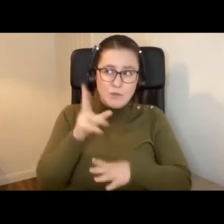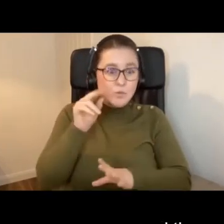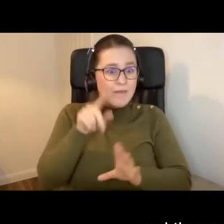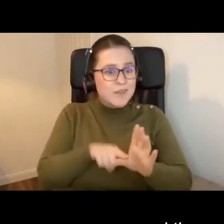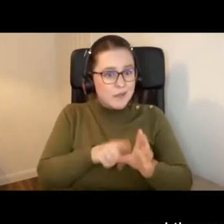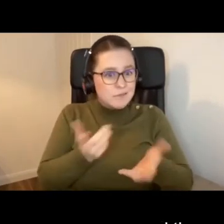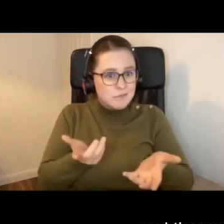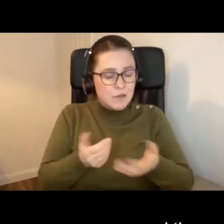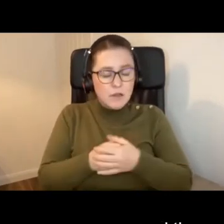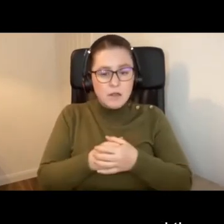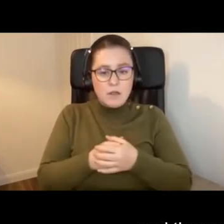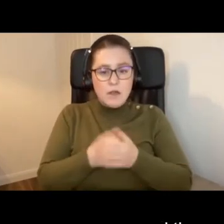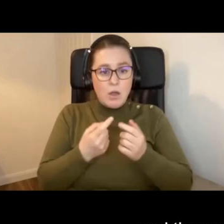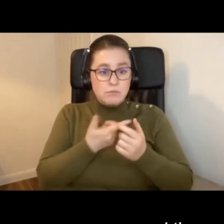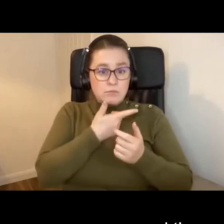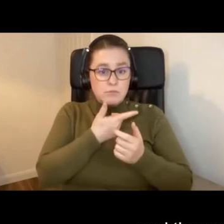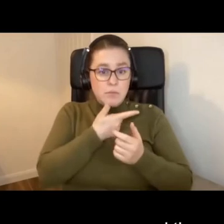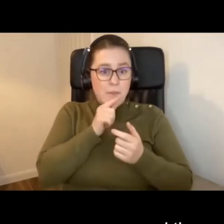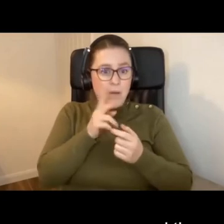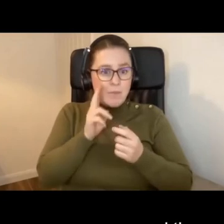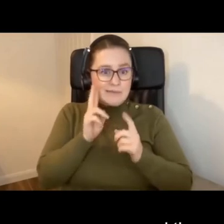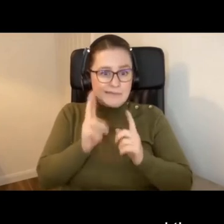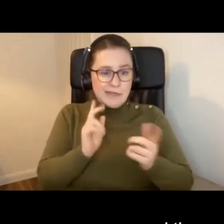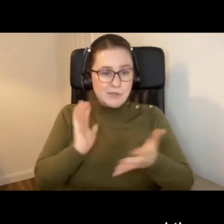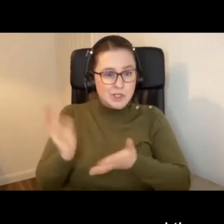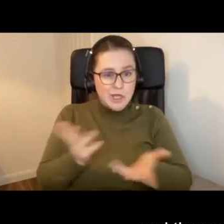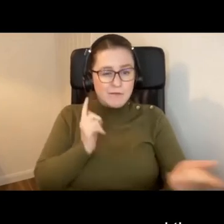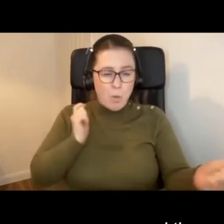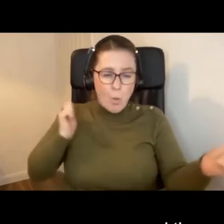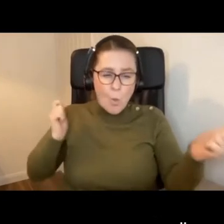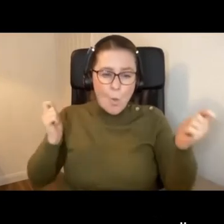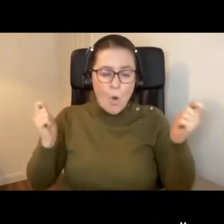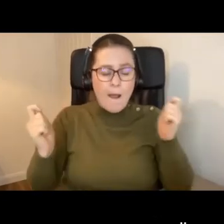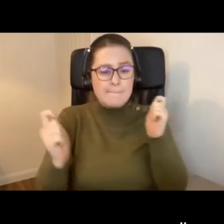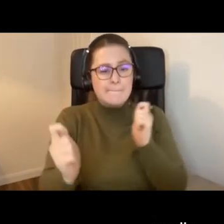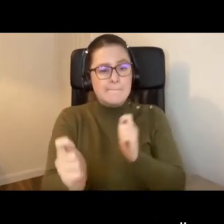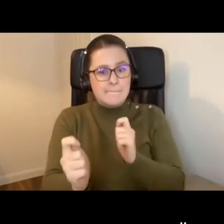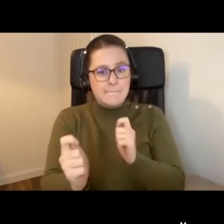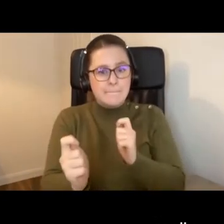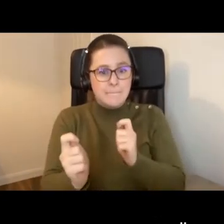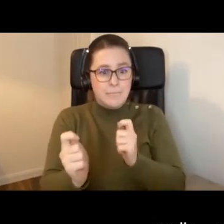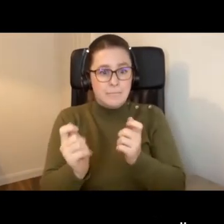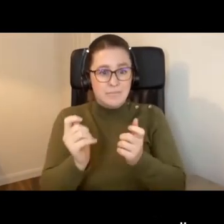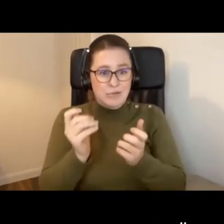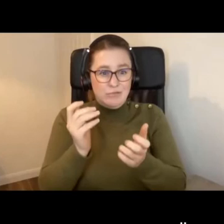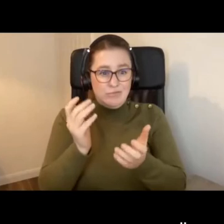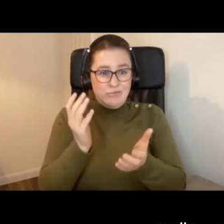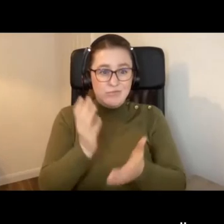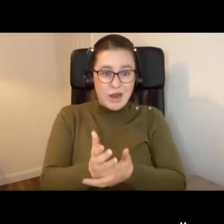those who have seen how services have changed really must see that